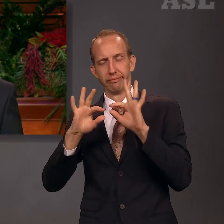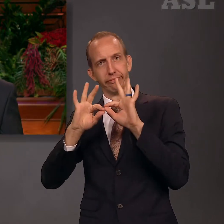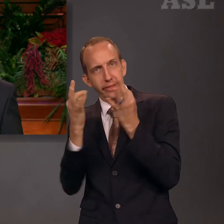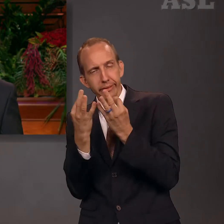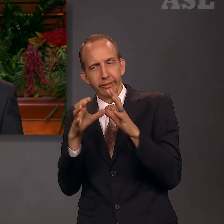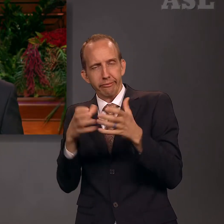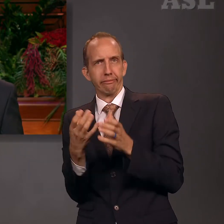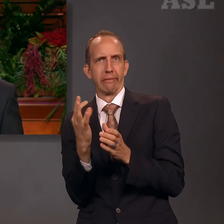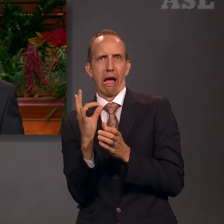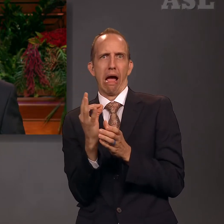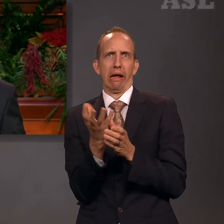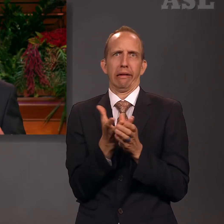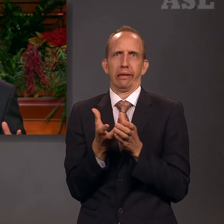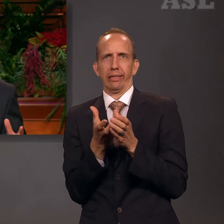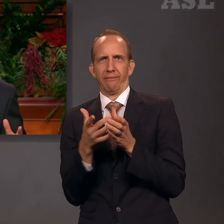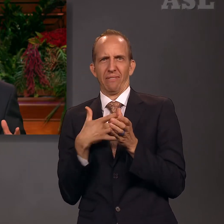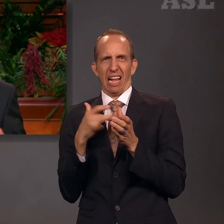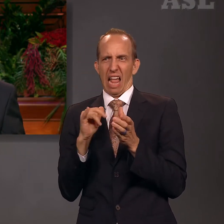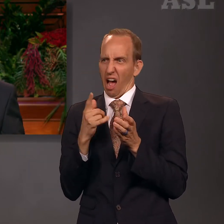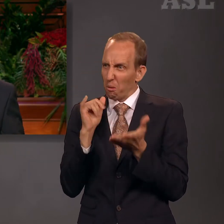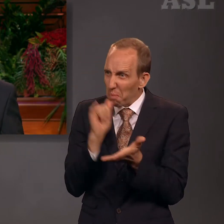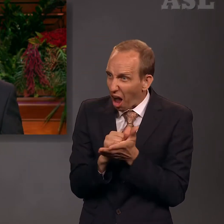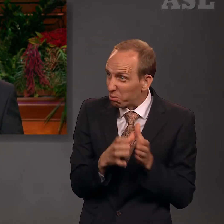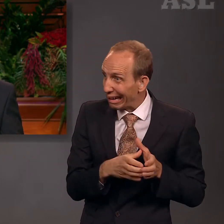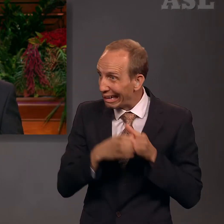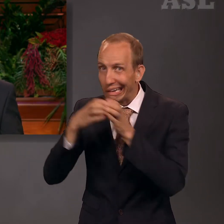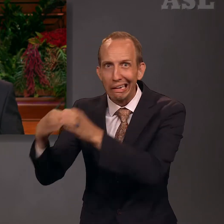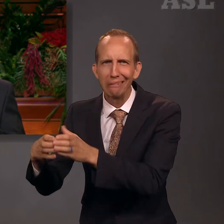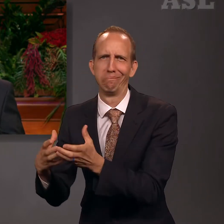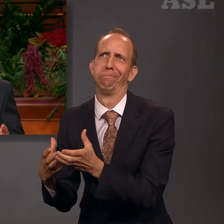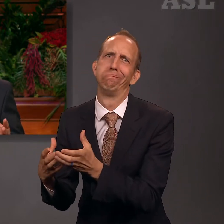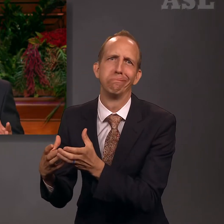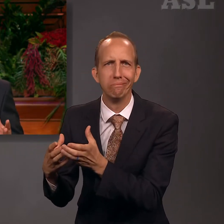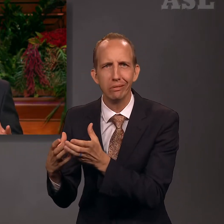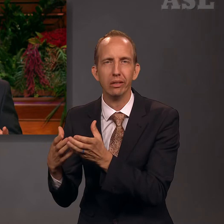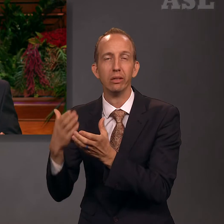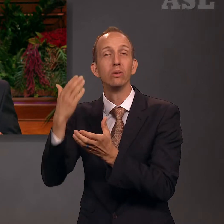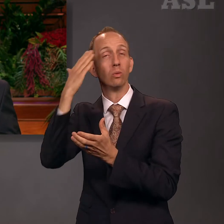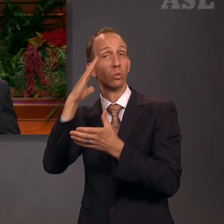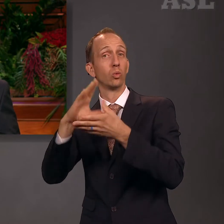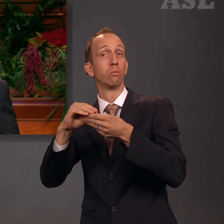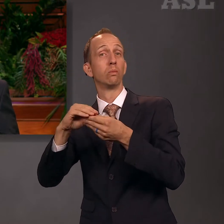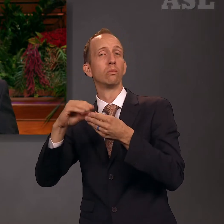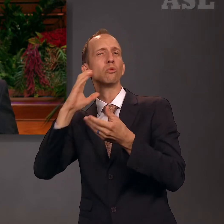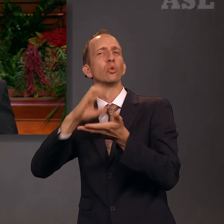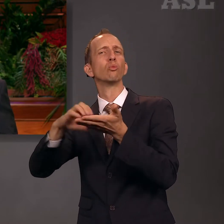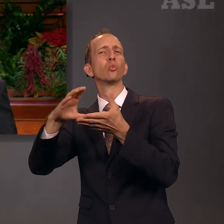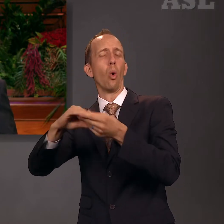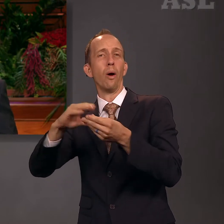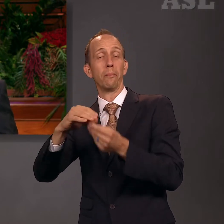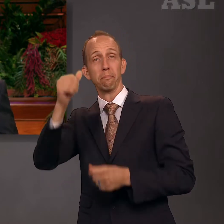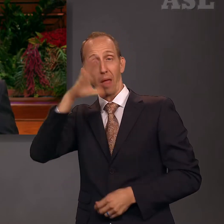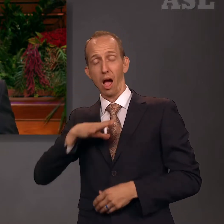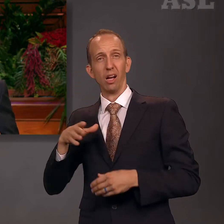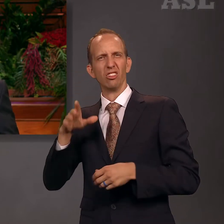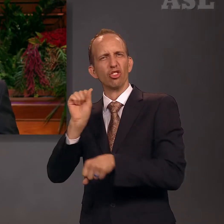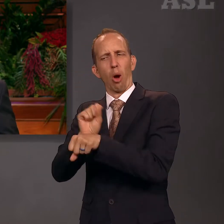journey to the temple seemed impossible. But like the merchant man who went and sold all he had